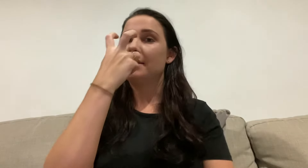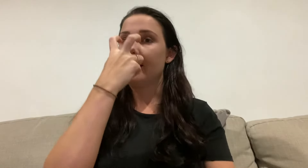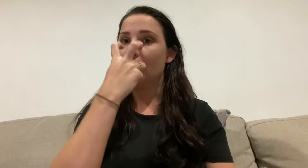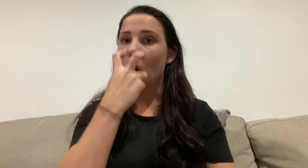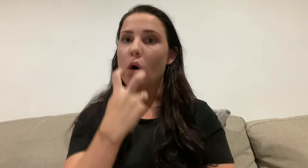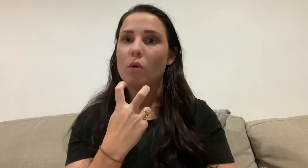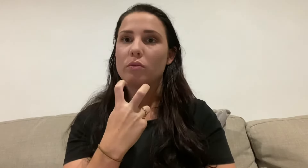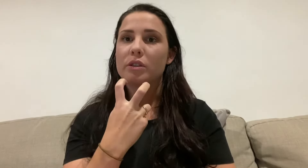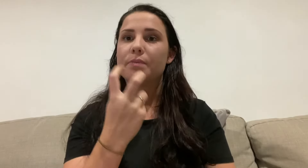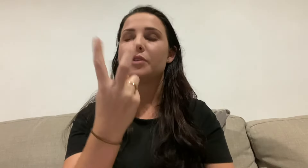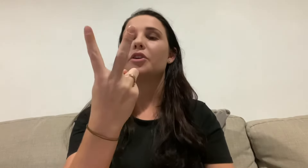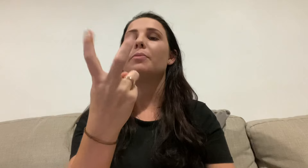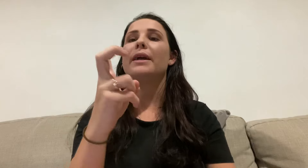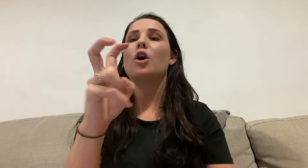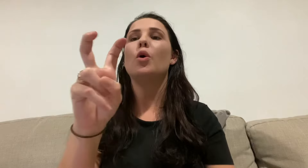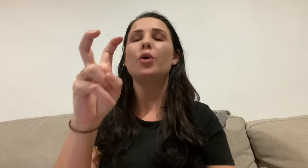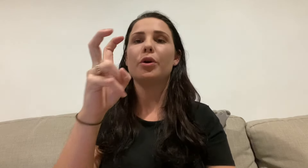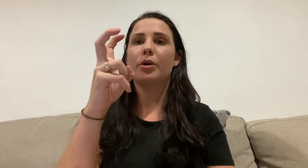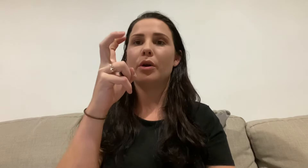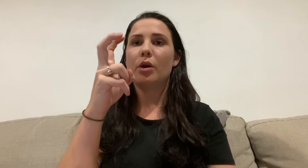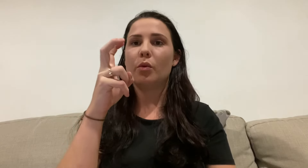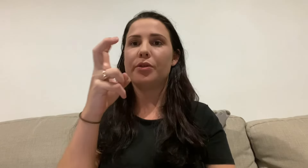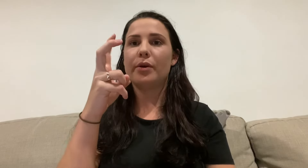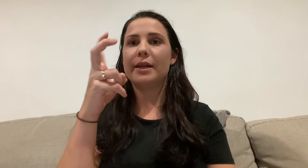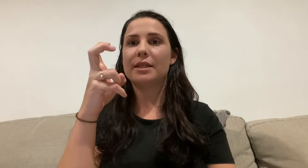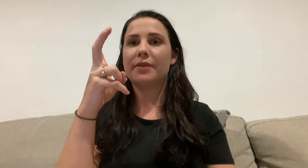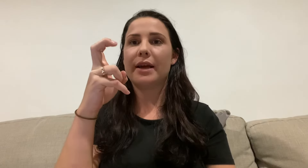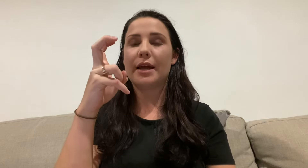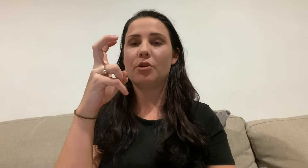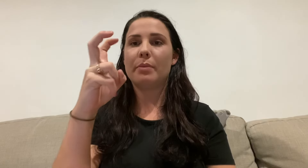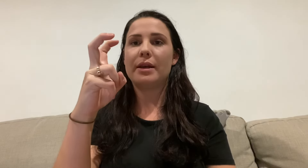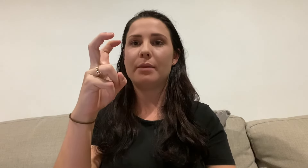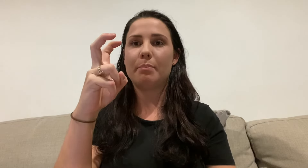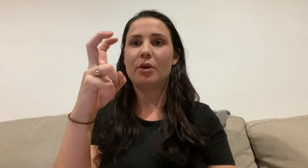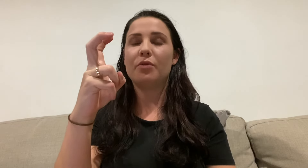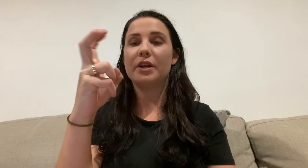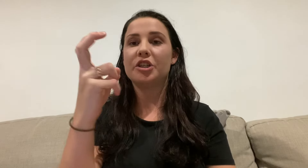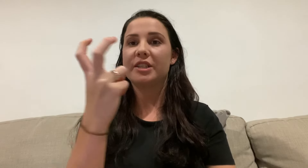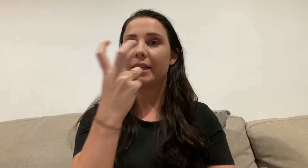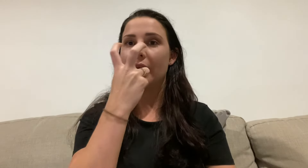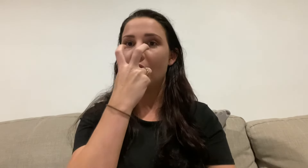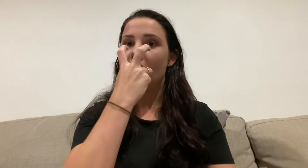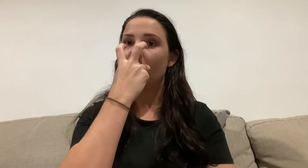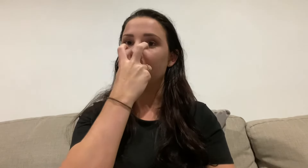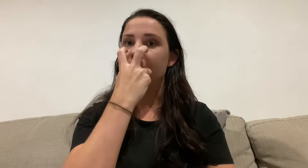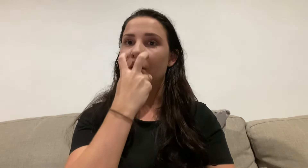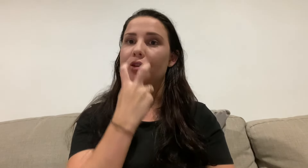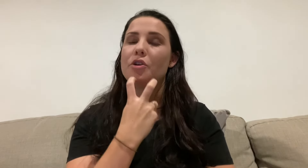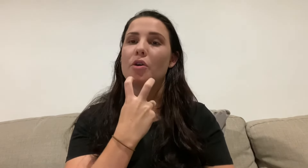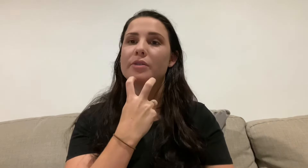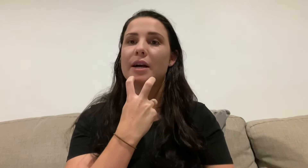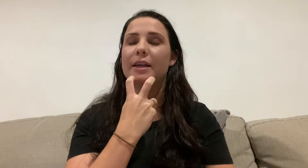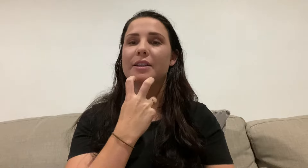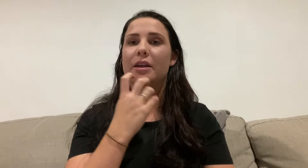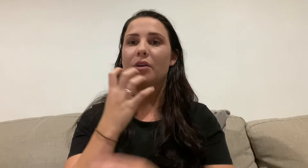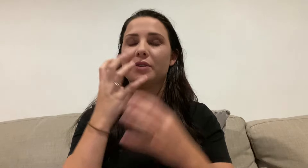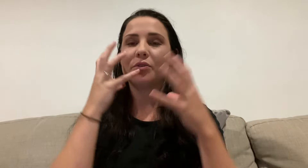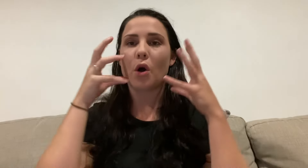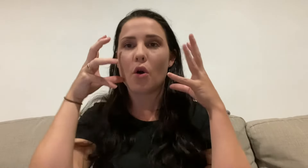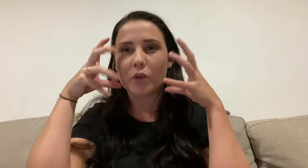and then old. So you make a hook with your index finger and your middle finger, just like that going down your nose. I like to think of sort of old